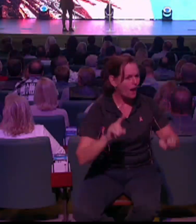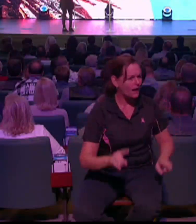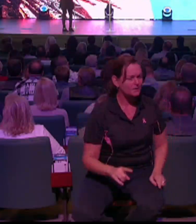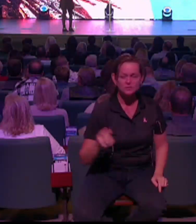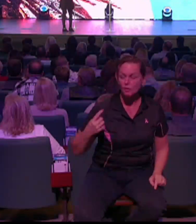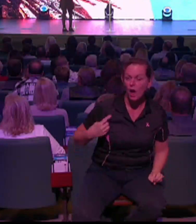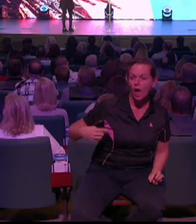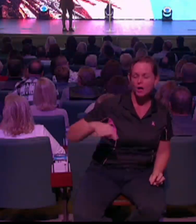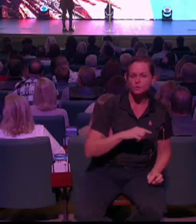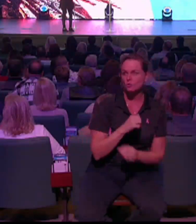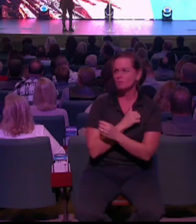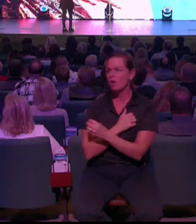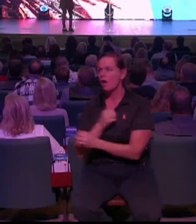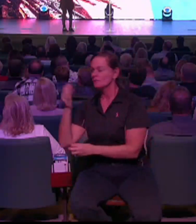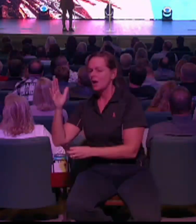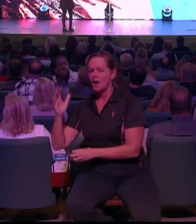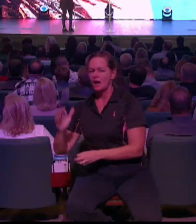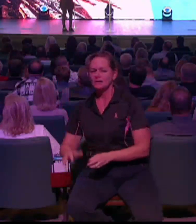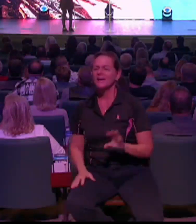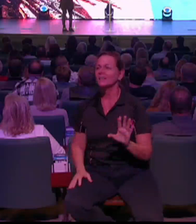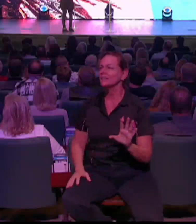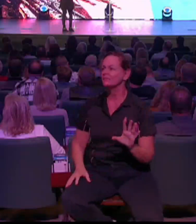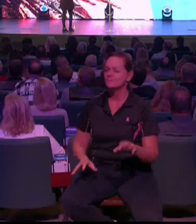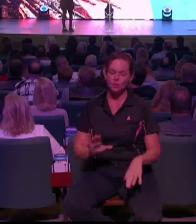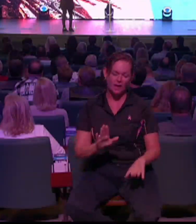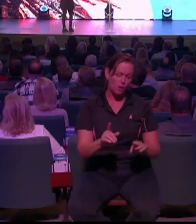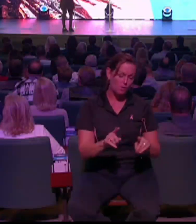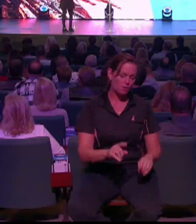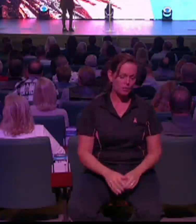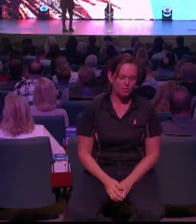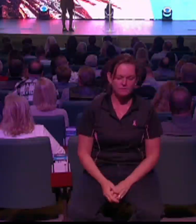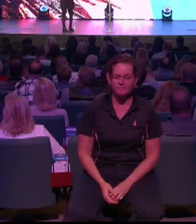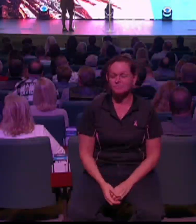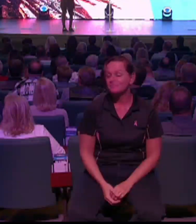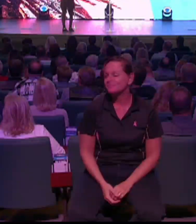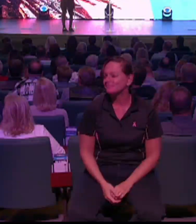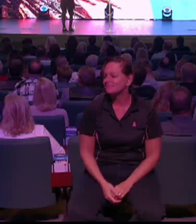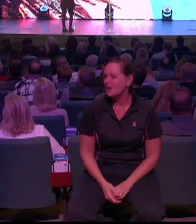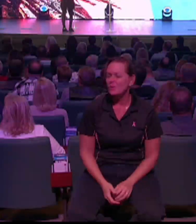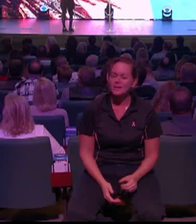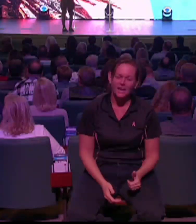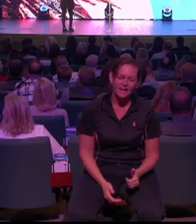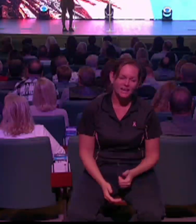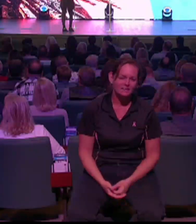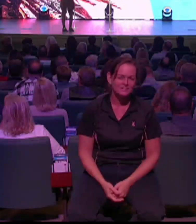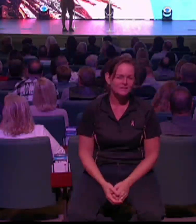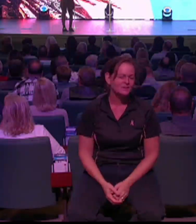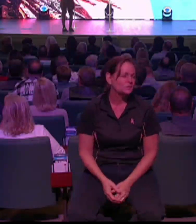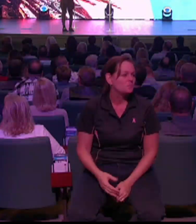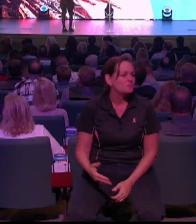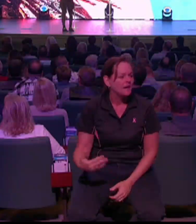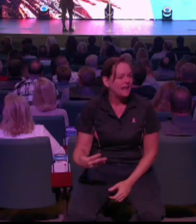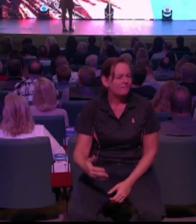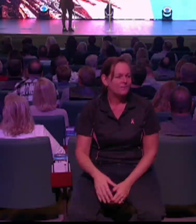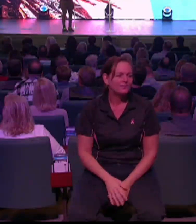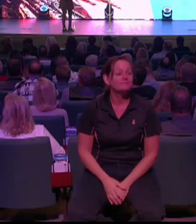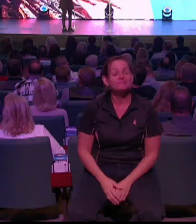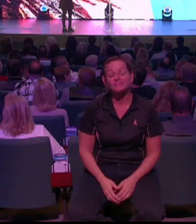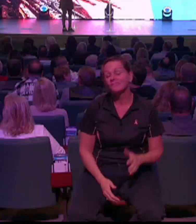God. These are not, like, eh, it's okay, like, whatever the worst seat in the house might be. These are the absolute